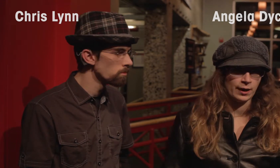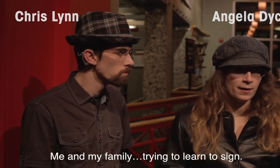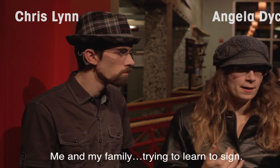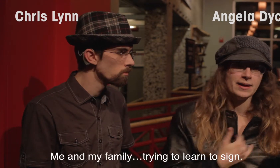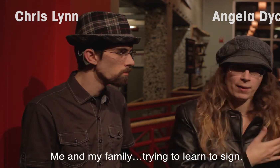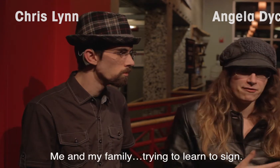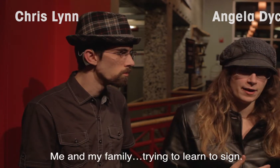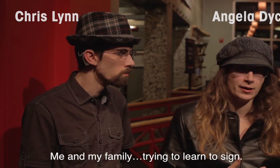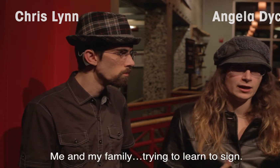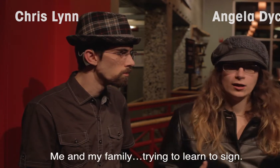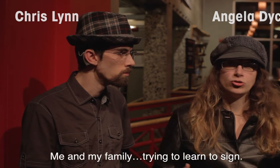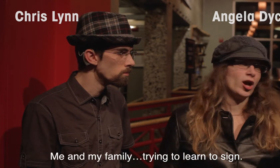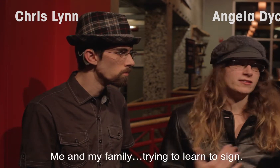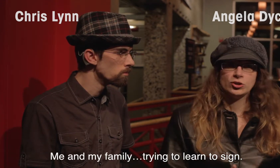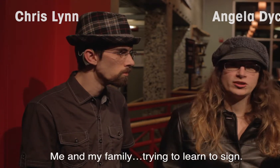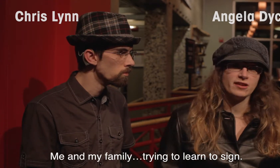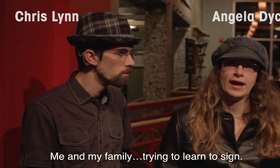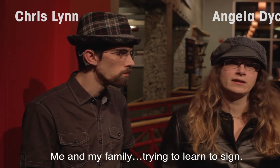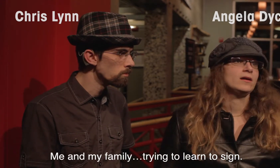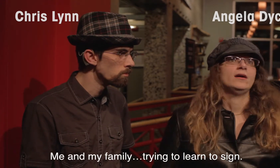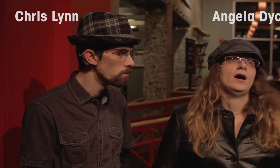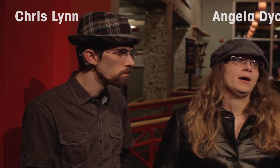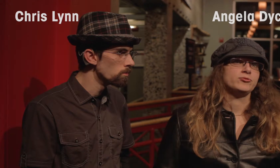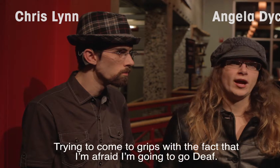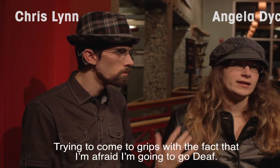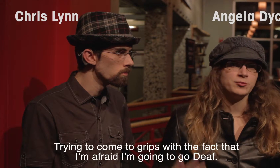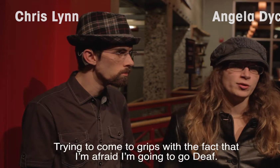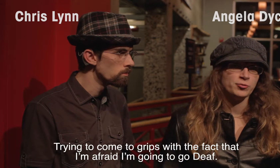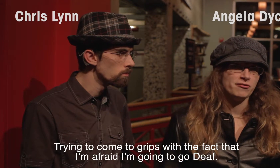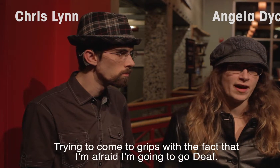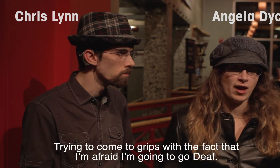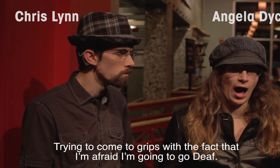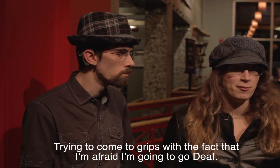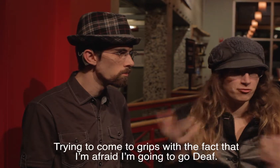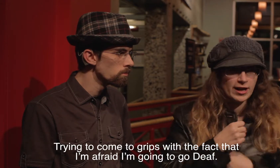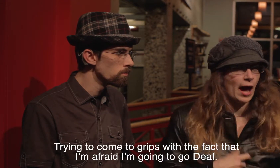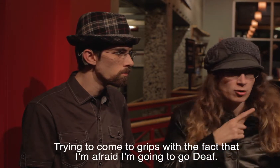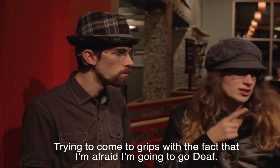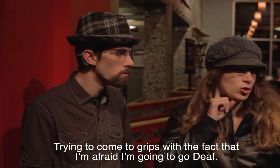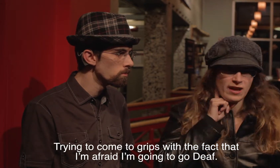up. Me and my family trying to learn to sign trying to come to grips with the fact that I'm afraid I'm going to go deaf.